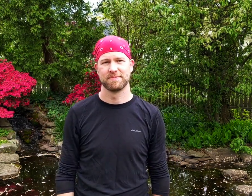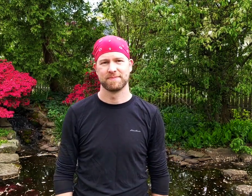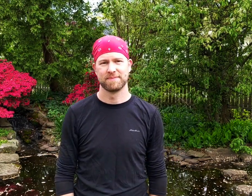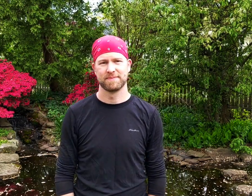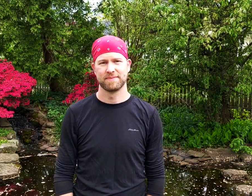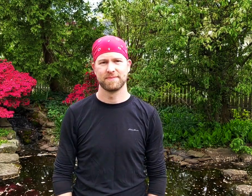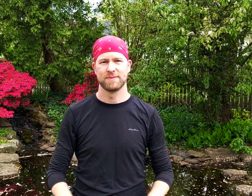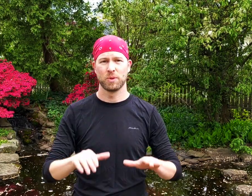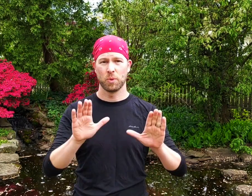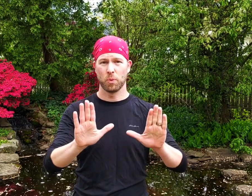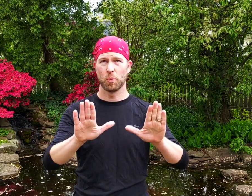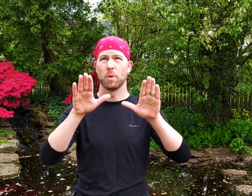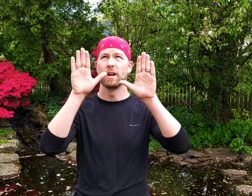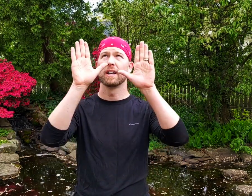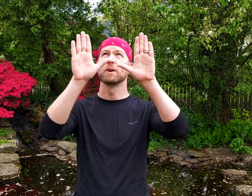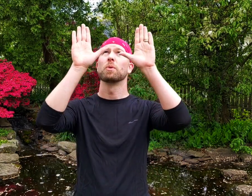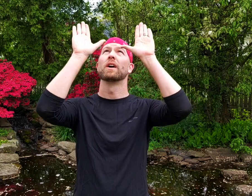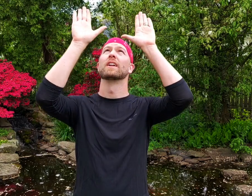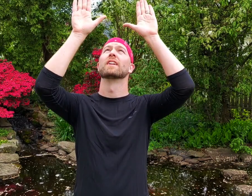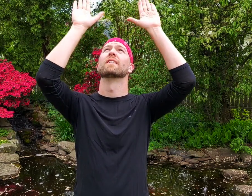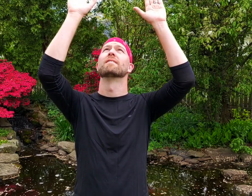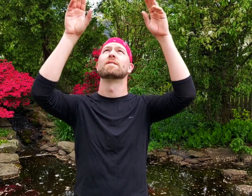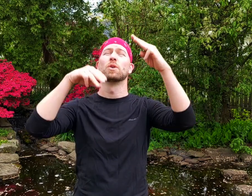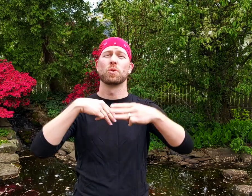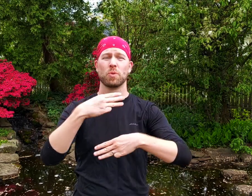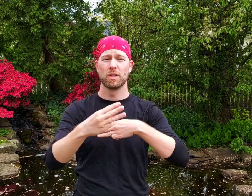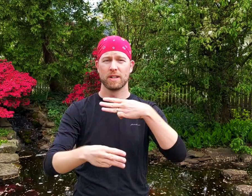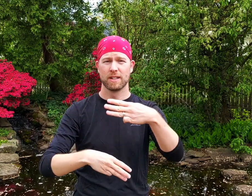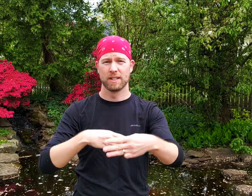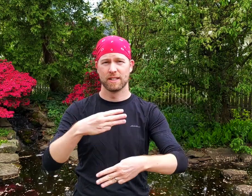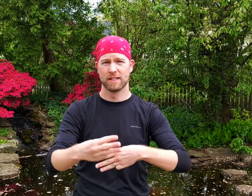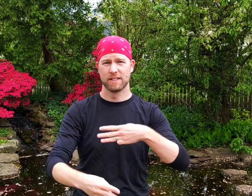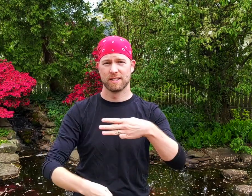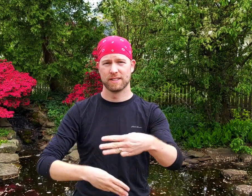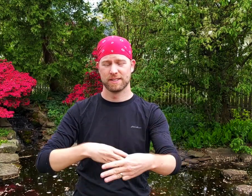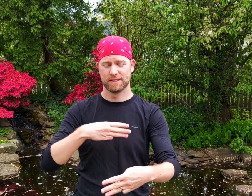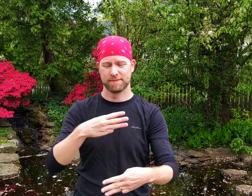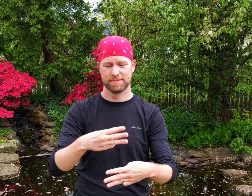what a wonderful world.